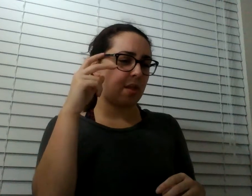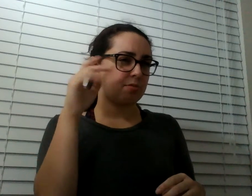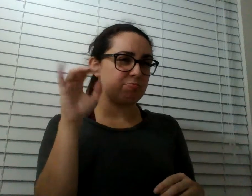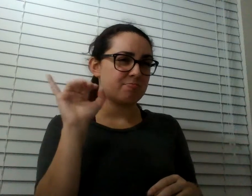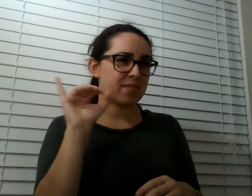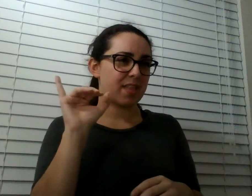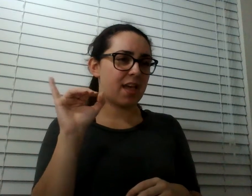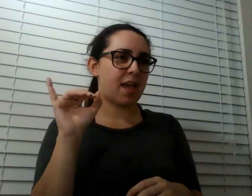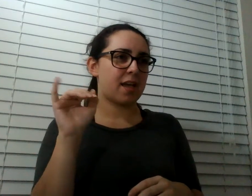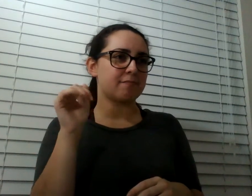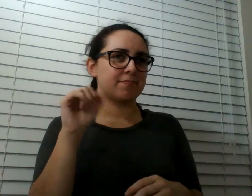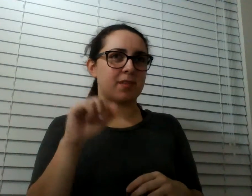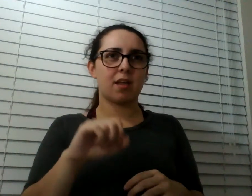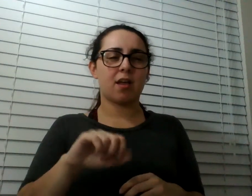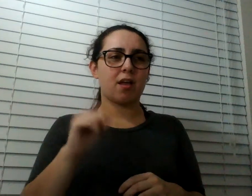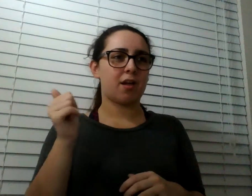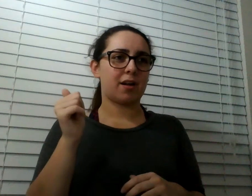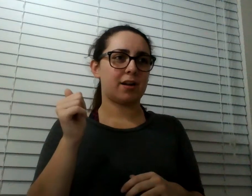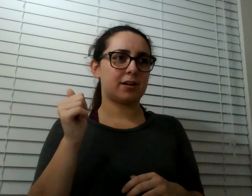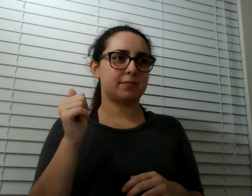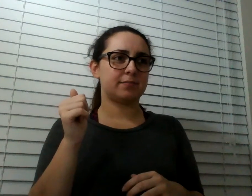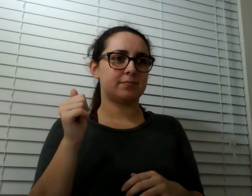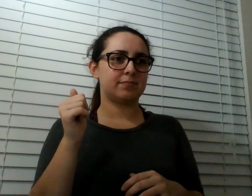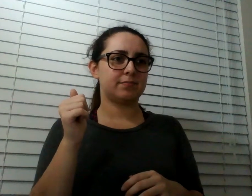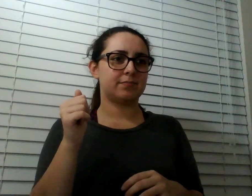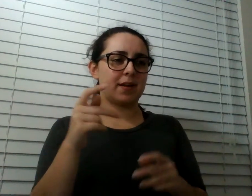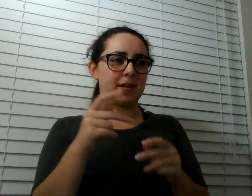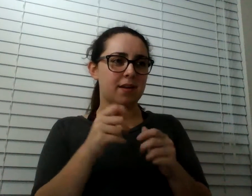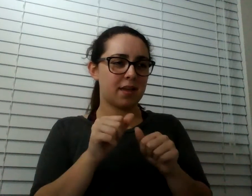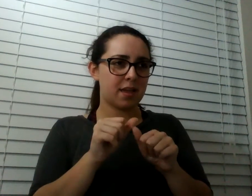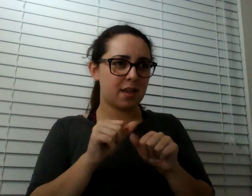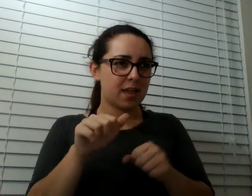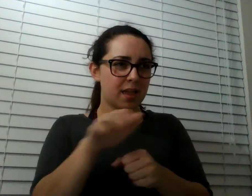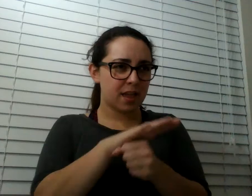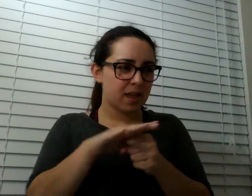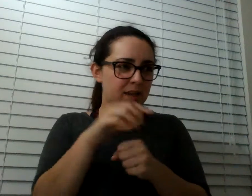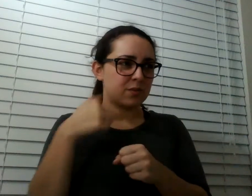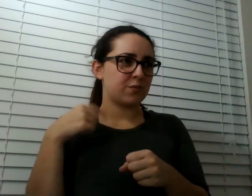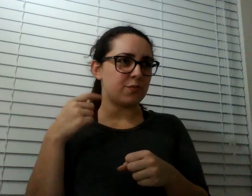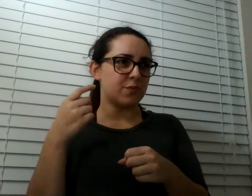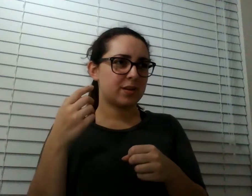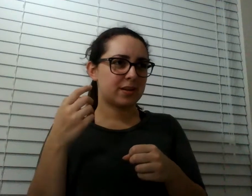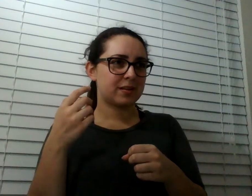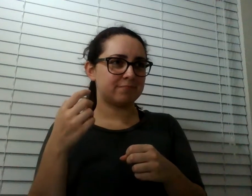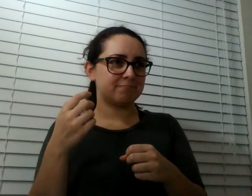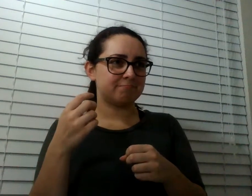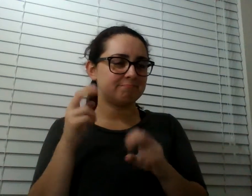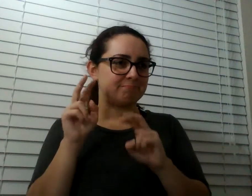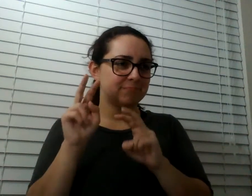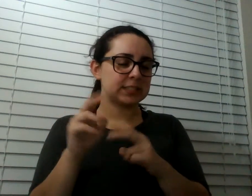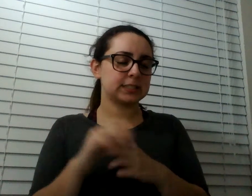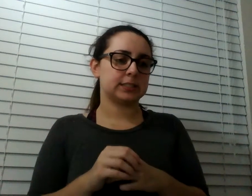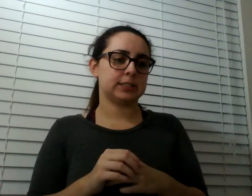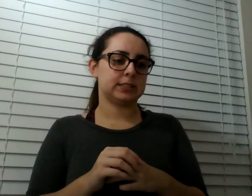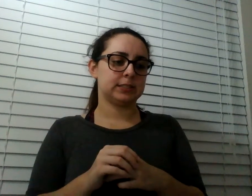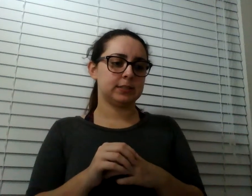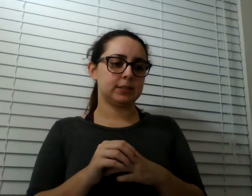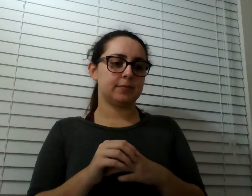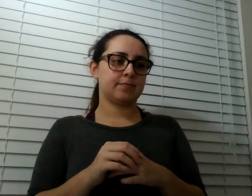It's possible that the cliff has fallen here and covered everything. The